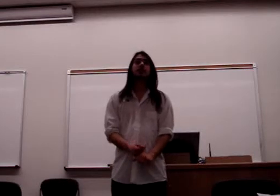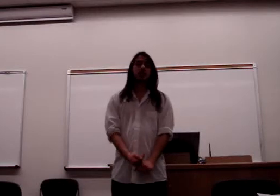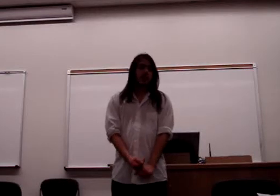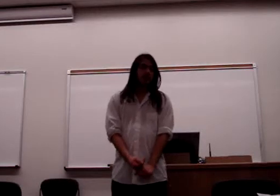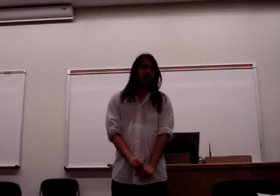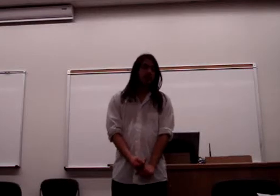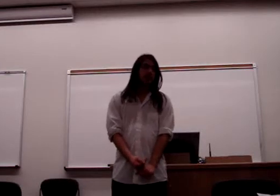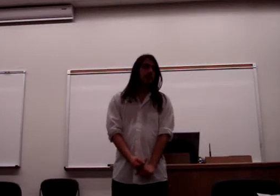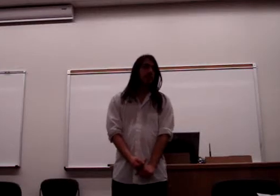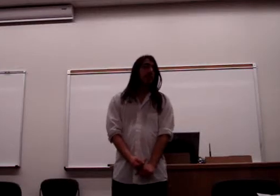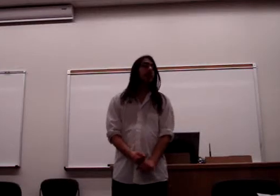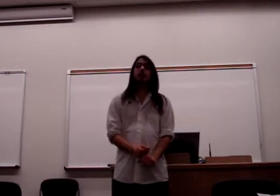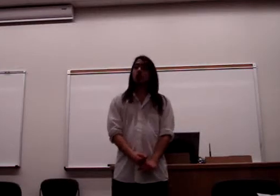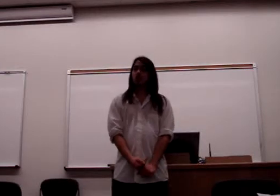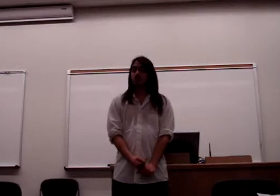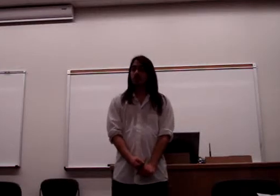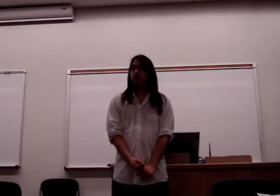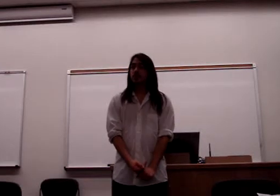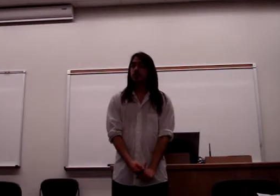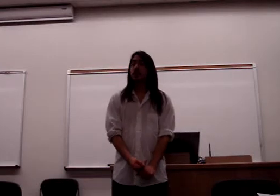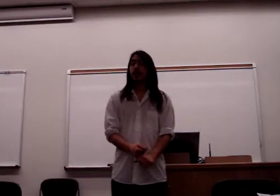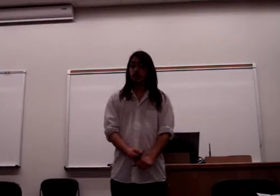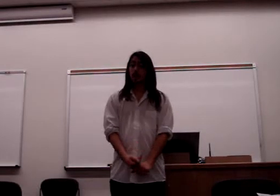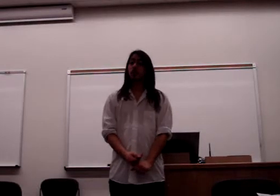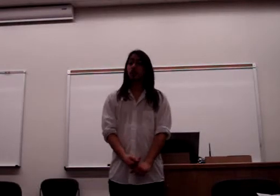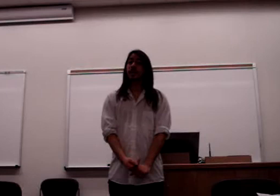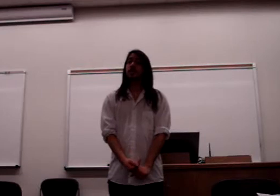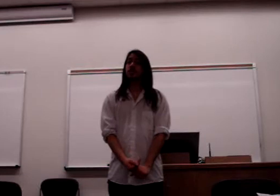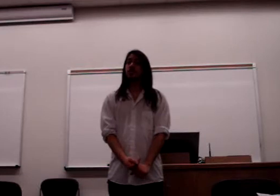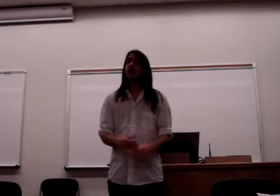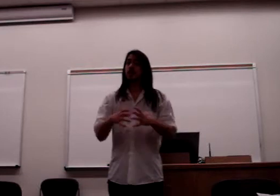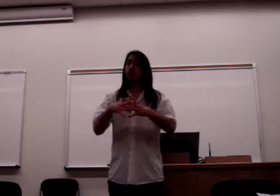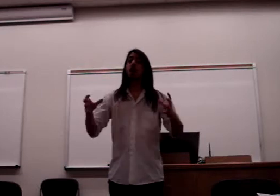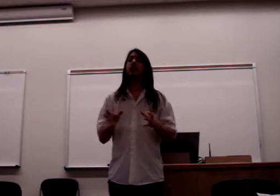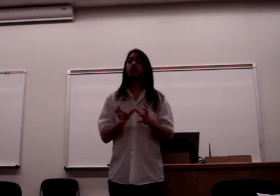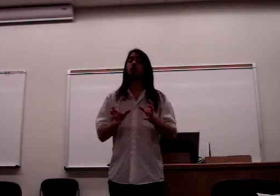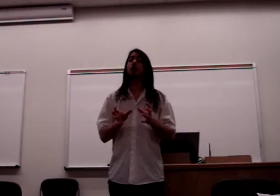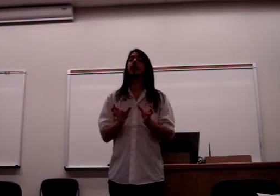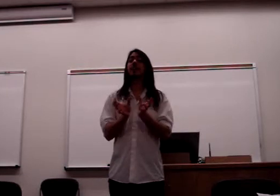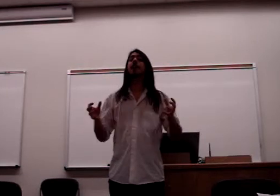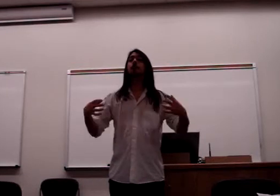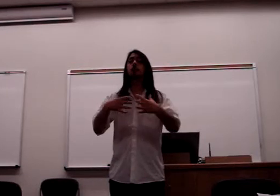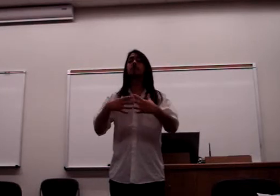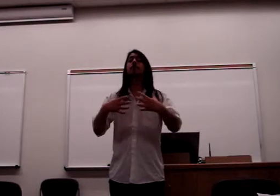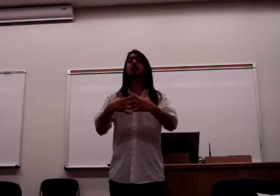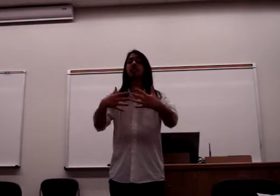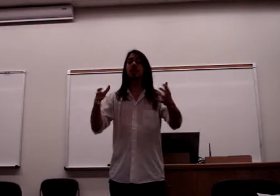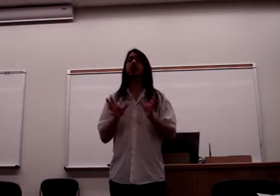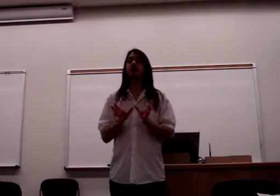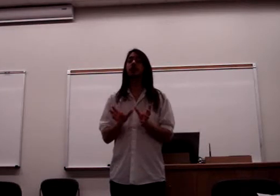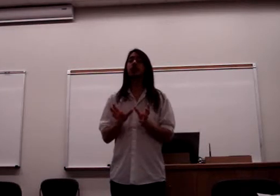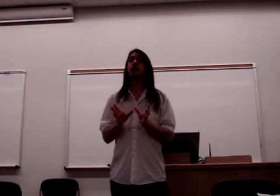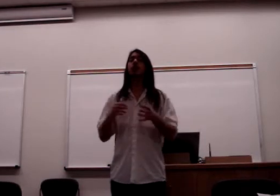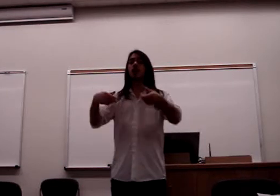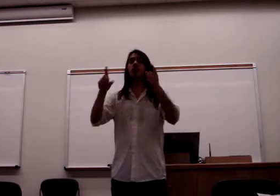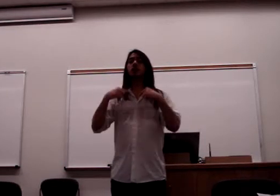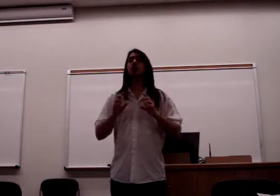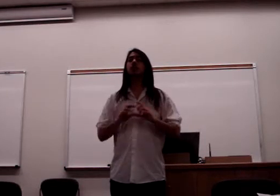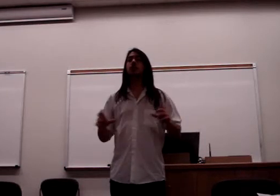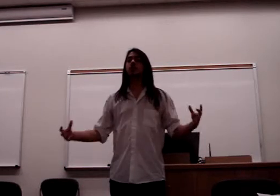Einsteinian physics. It is quantum physics. It's tectonic plates, right? It's a body of work. And that forms the very subjectivity of which individual